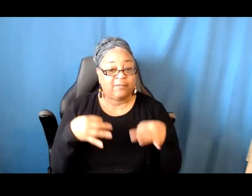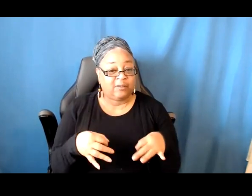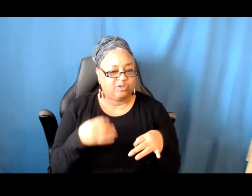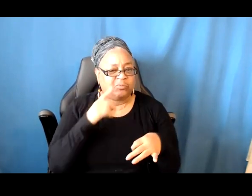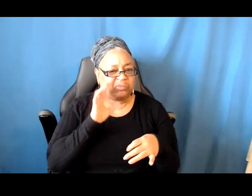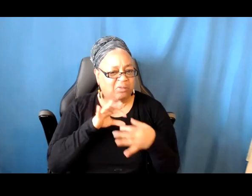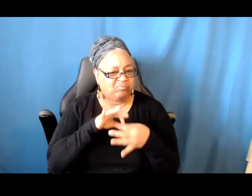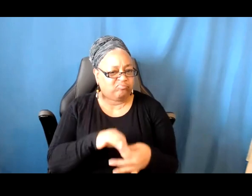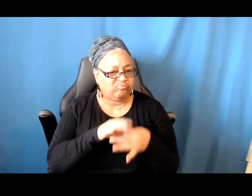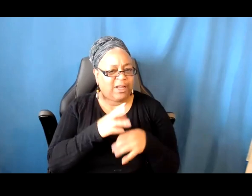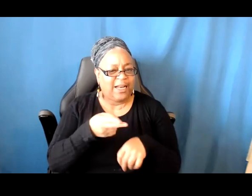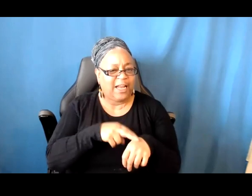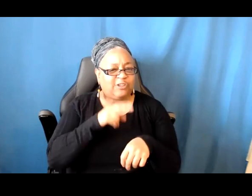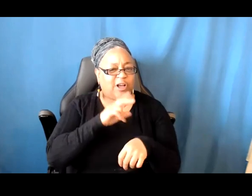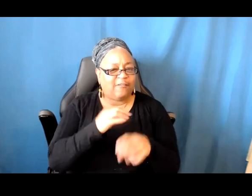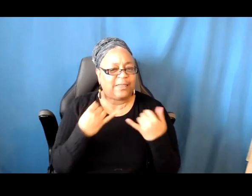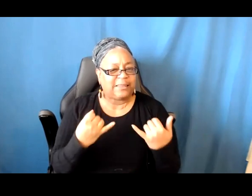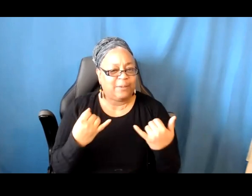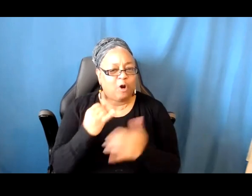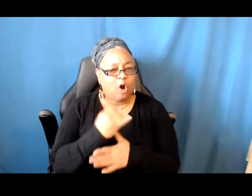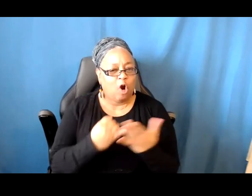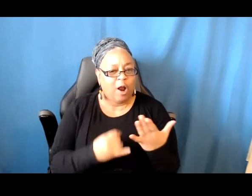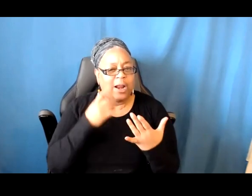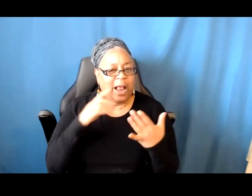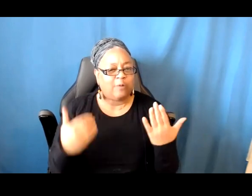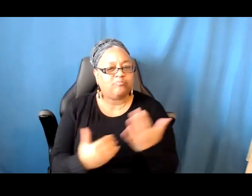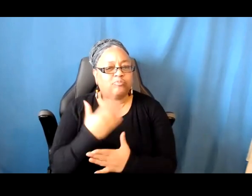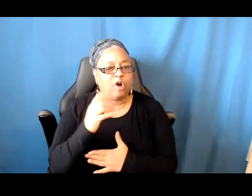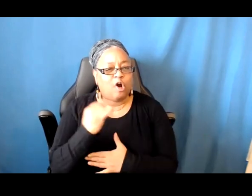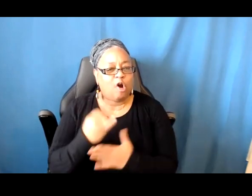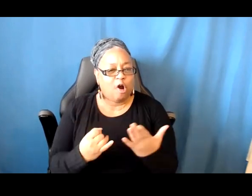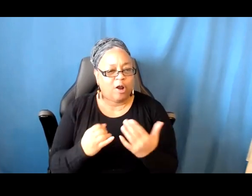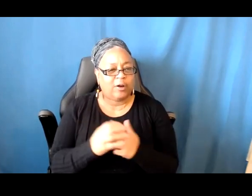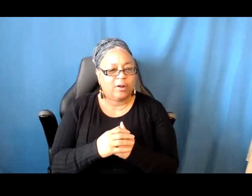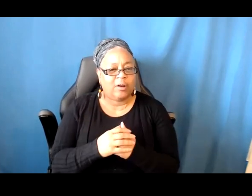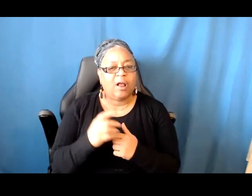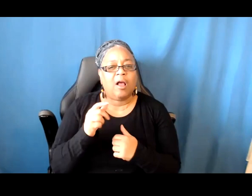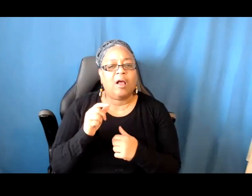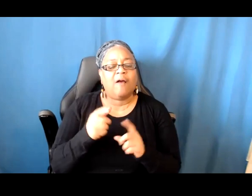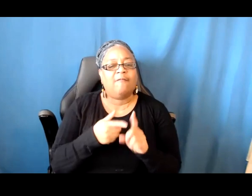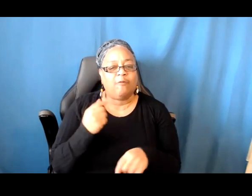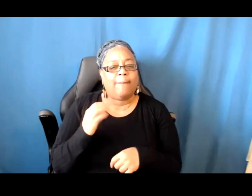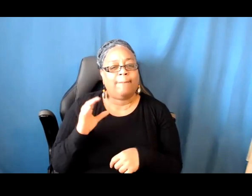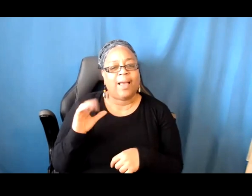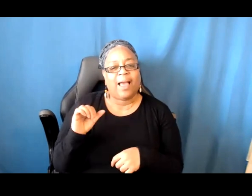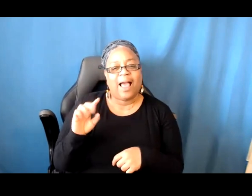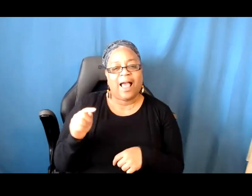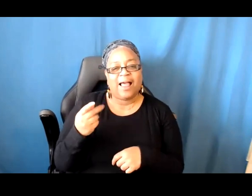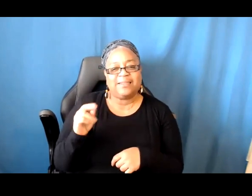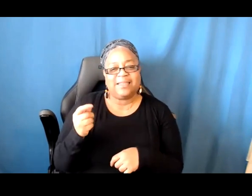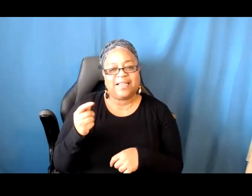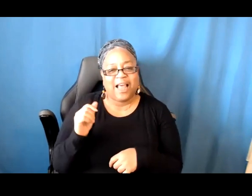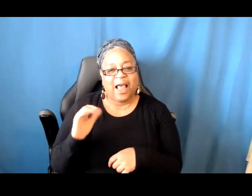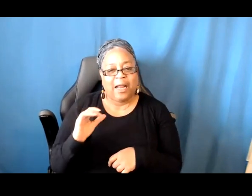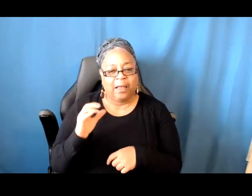and groundbreaking art comes from Jacques Ranciere, an aesthetic theorist, and he says, avant-garde art should be that